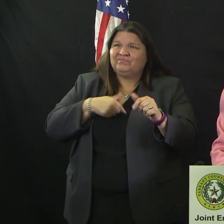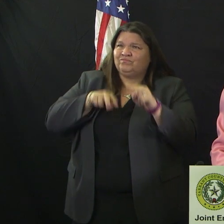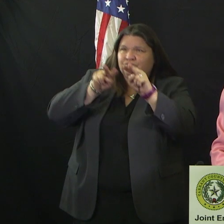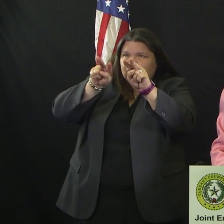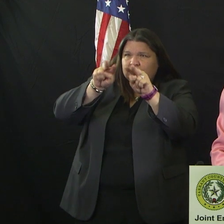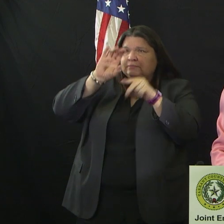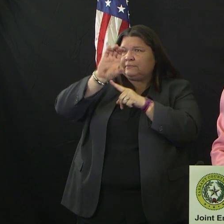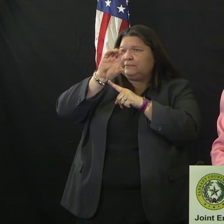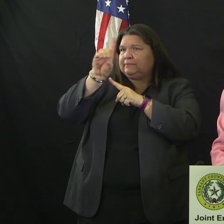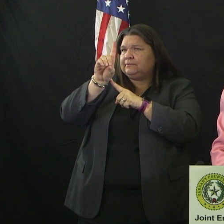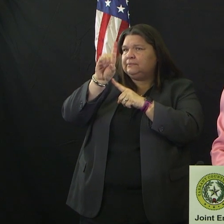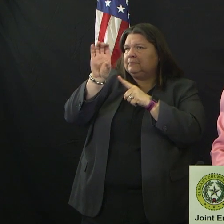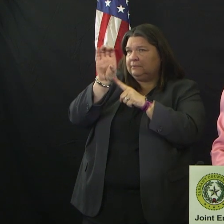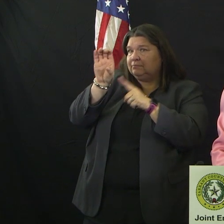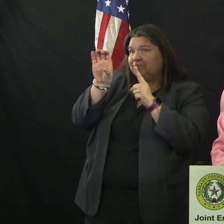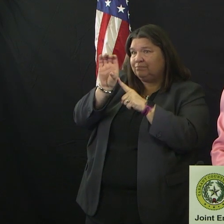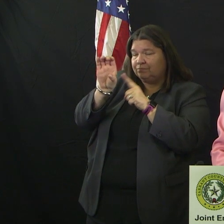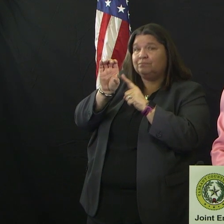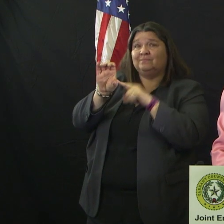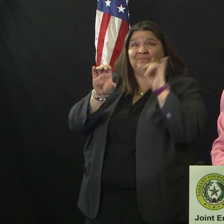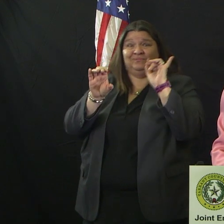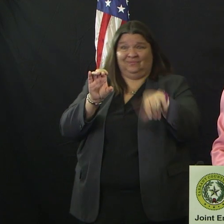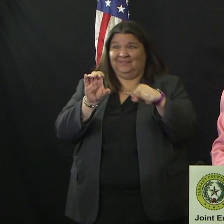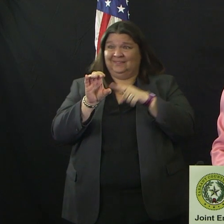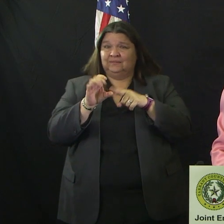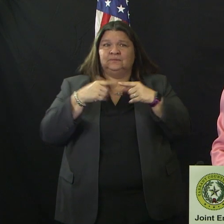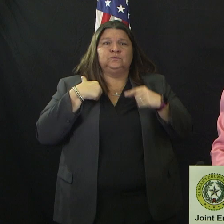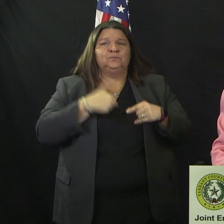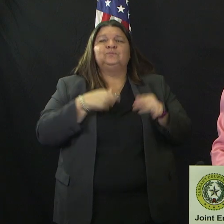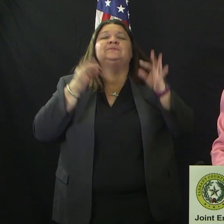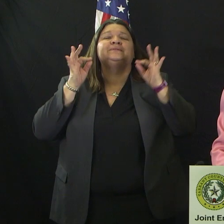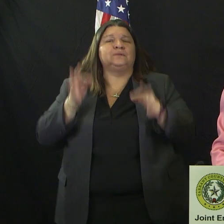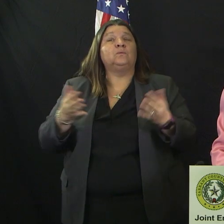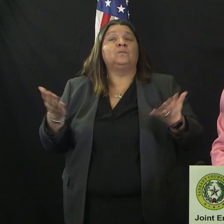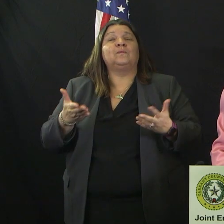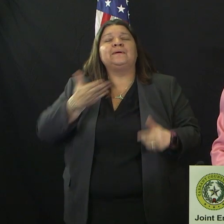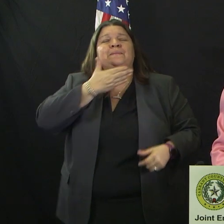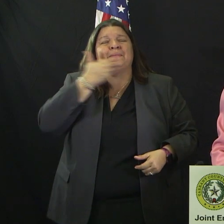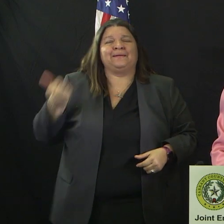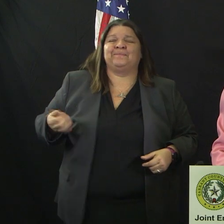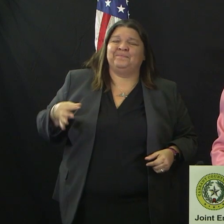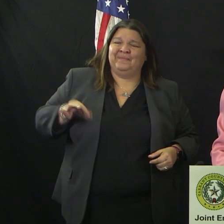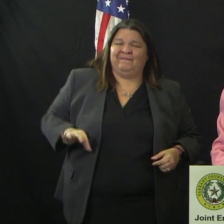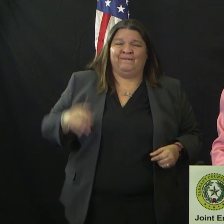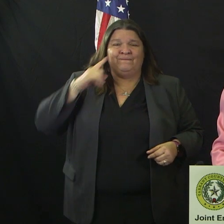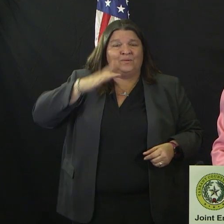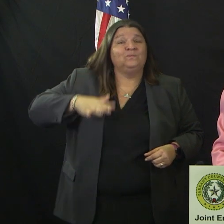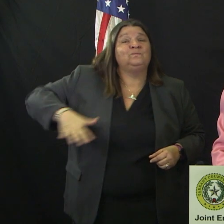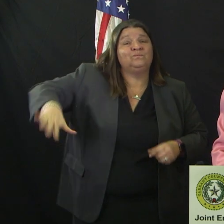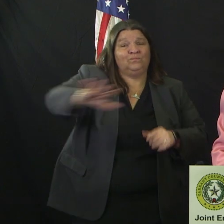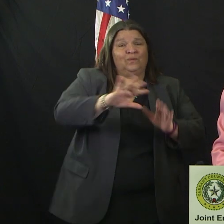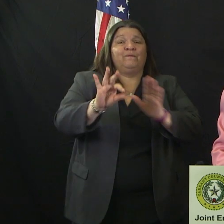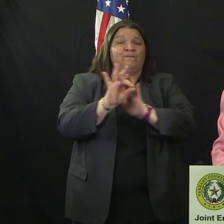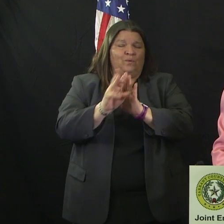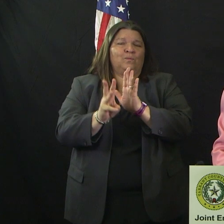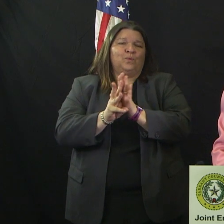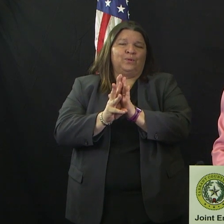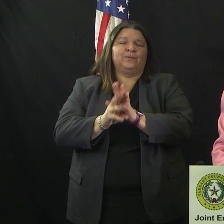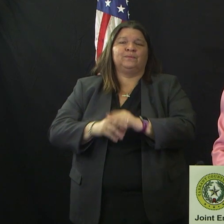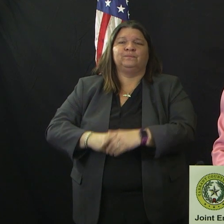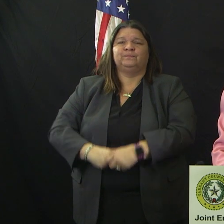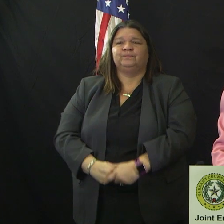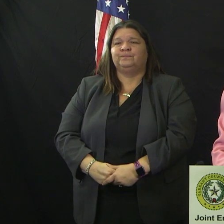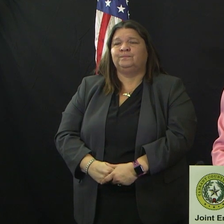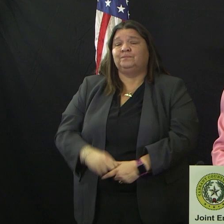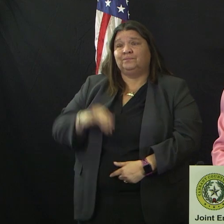And we're weighing out what works best for our community, the city of Fort Worth. Educated decisions